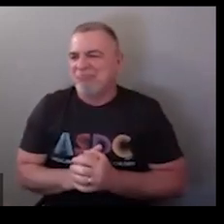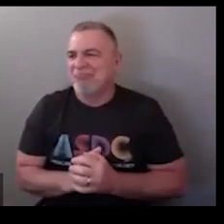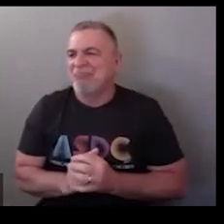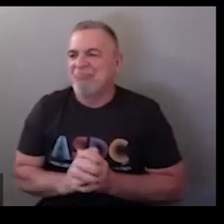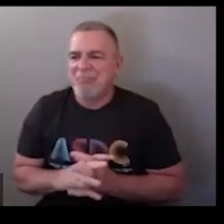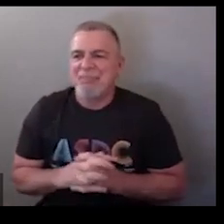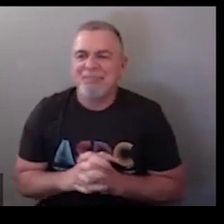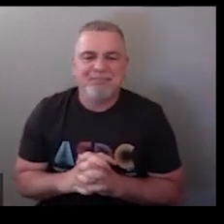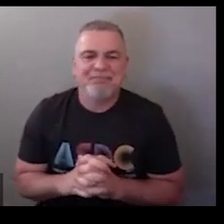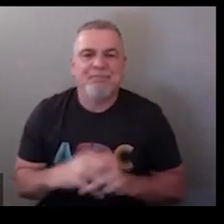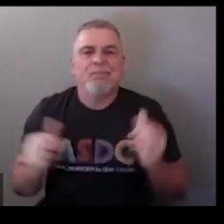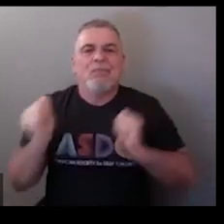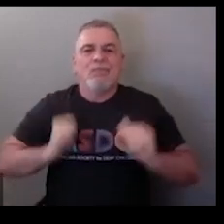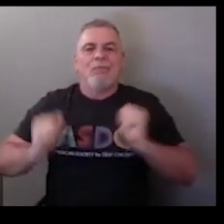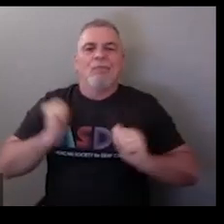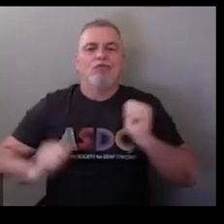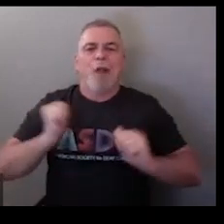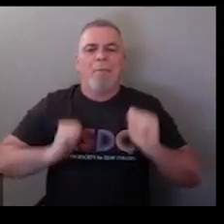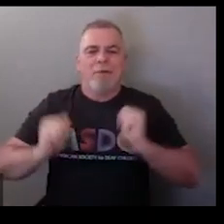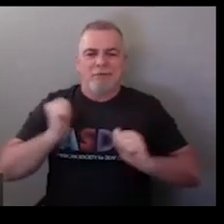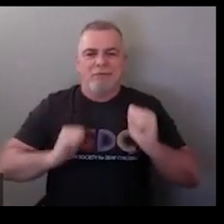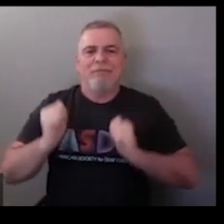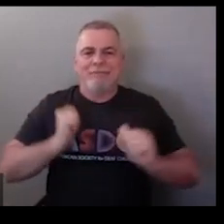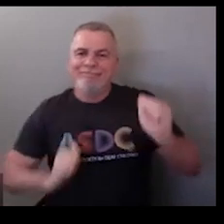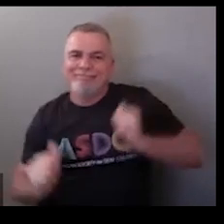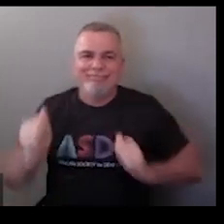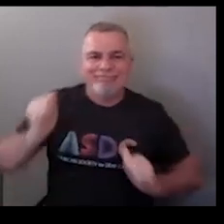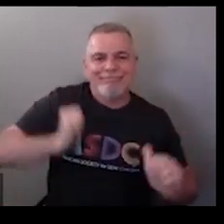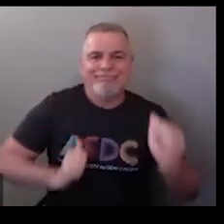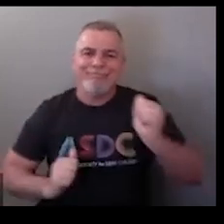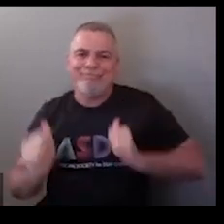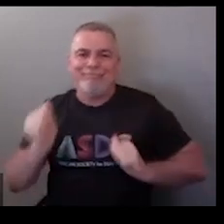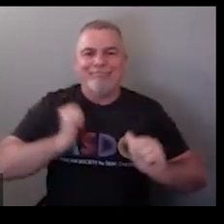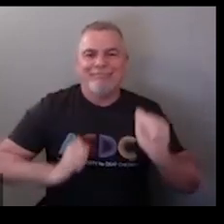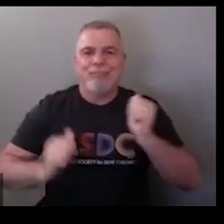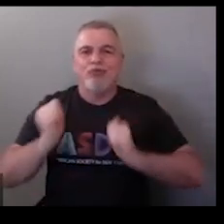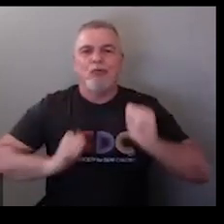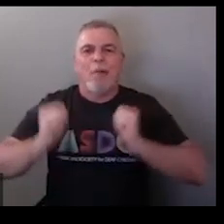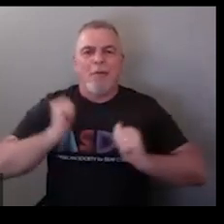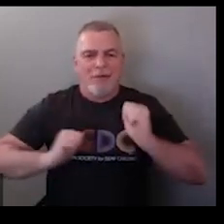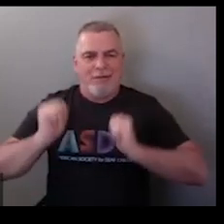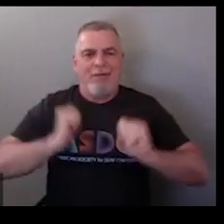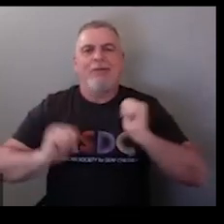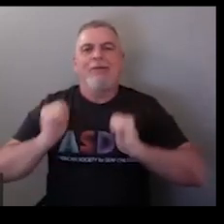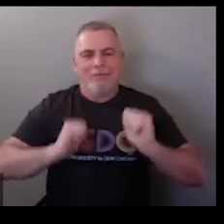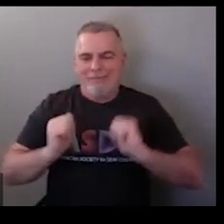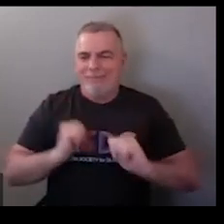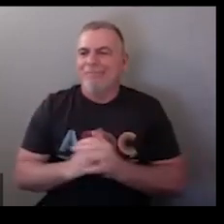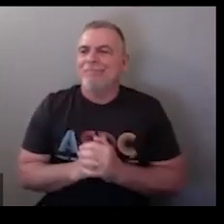see that much anymore but this is pretty much standard along the arm this is a sign for drama or to act